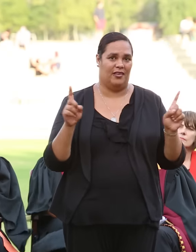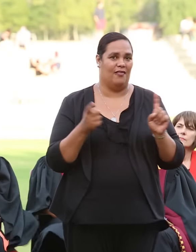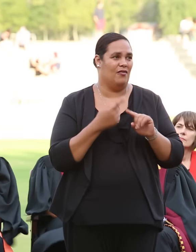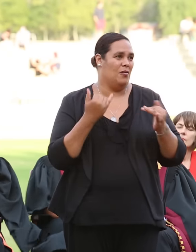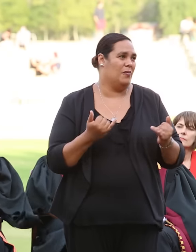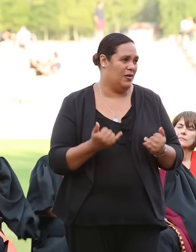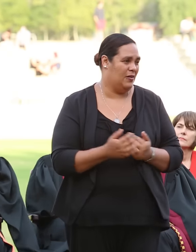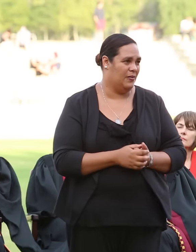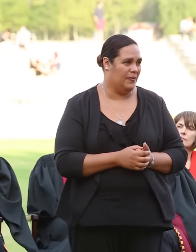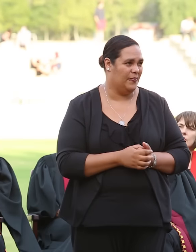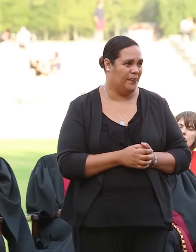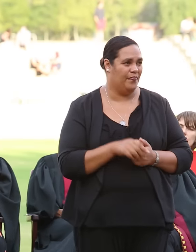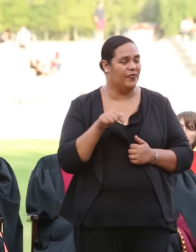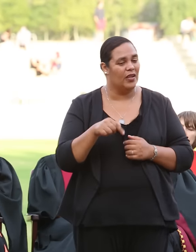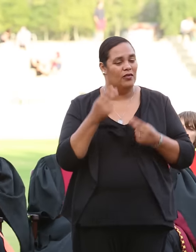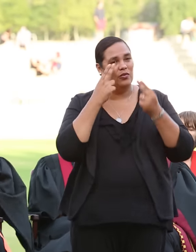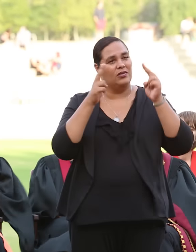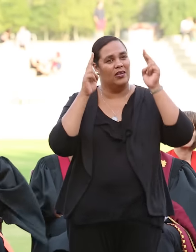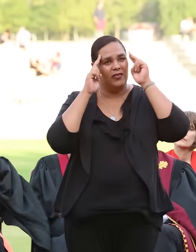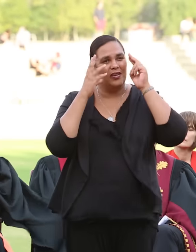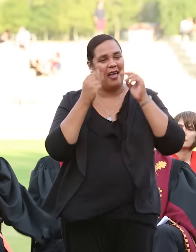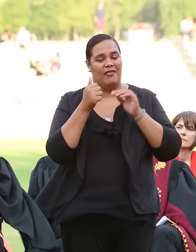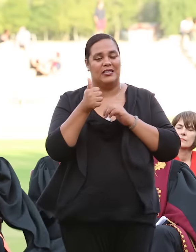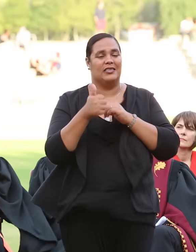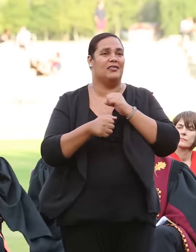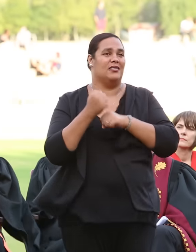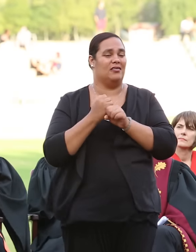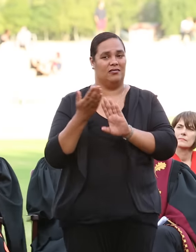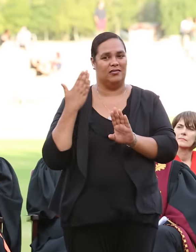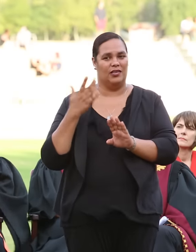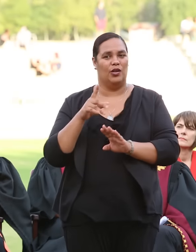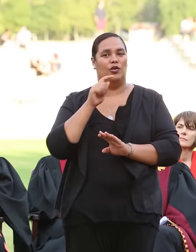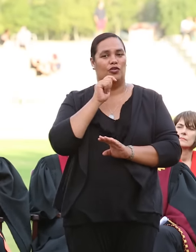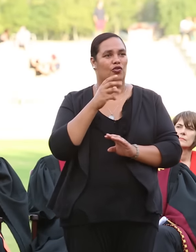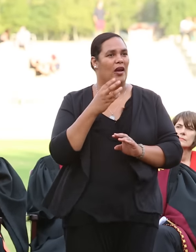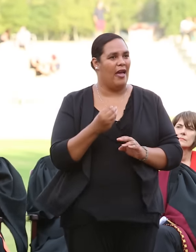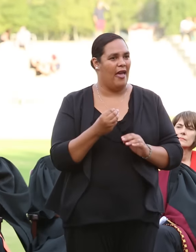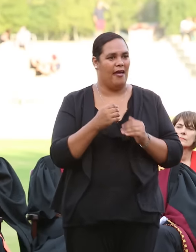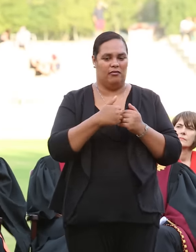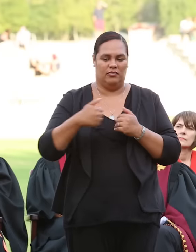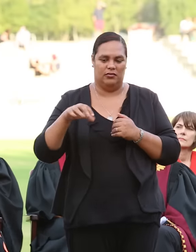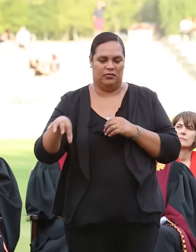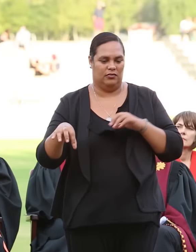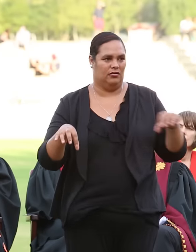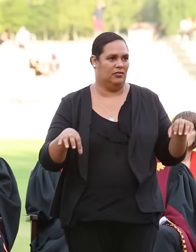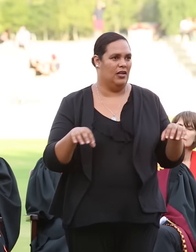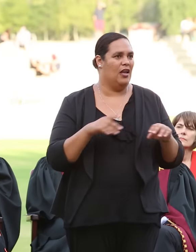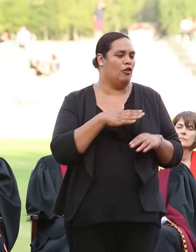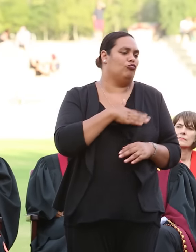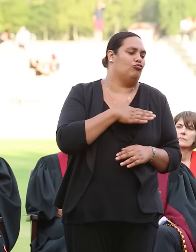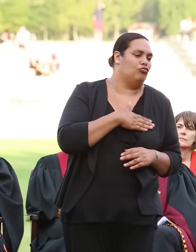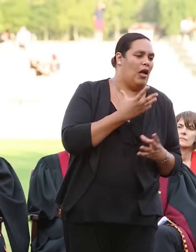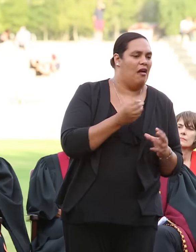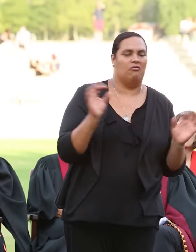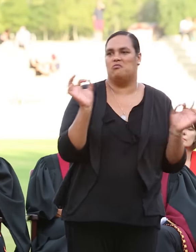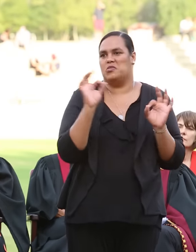into today. The Stellenbosch that embraced me six years ago was still rife with exclusivity and a lack of empathy for